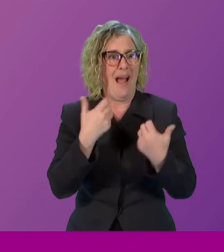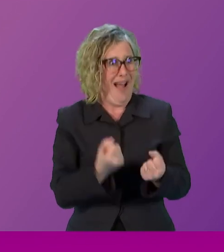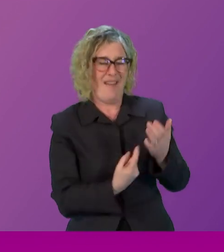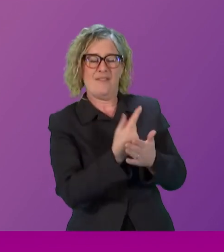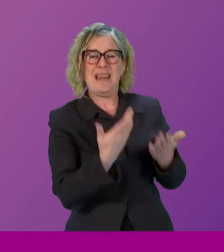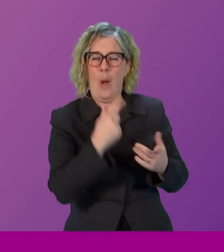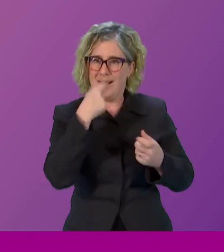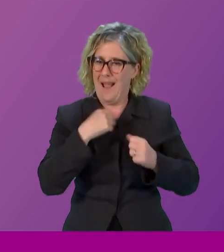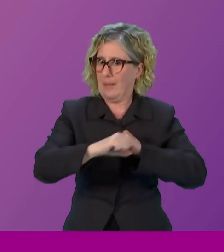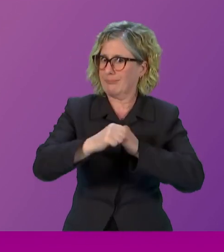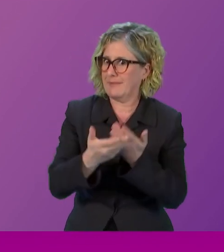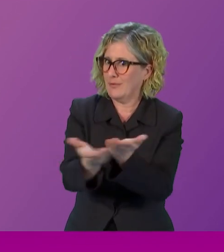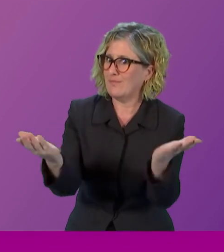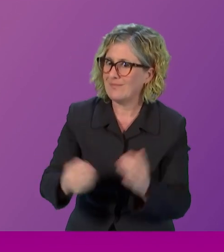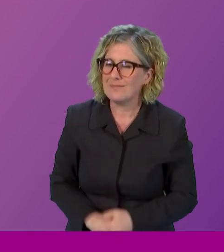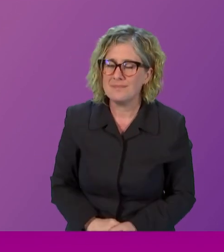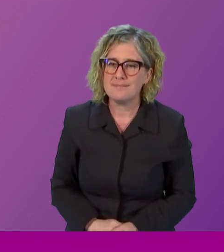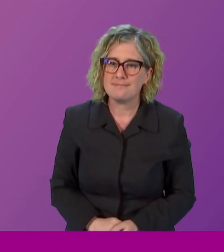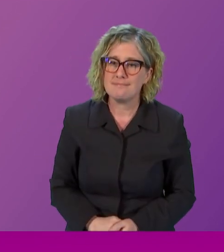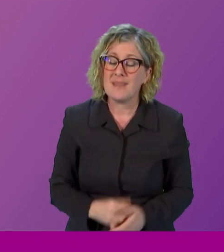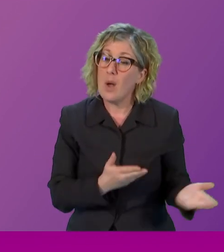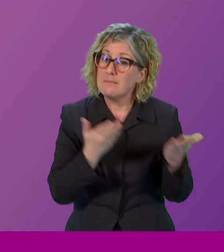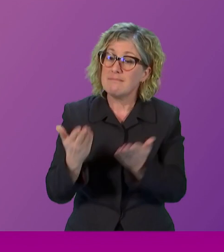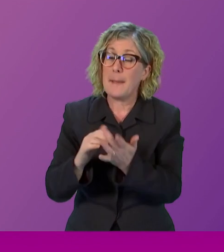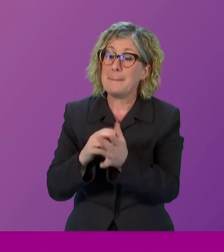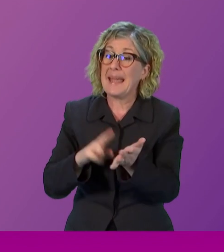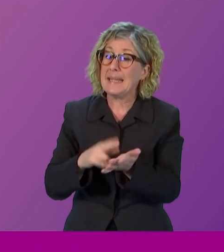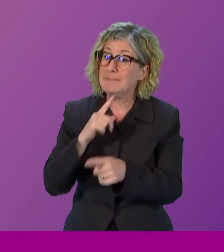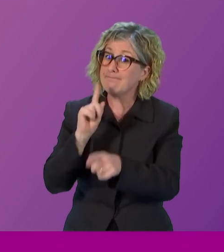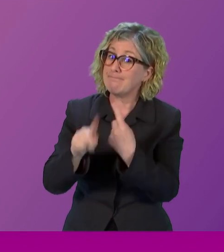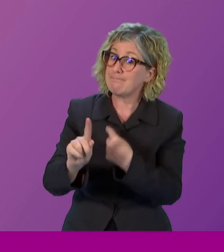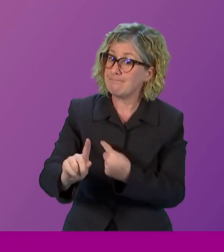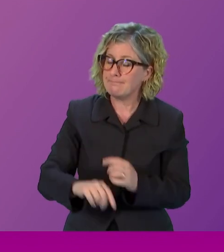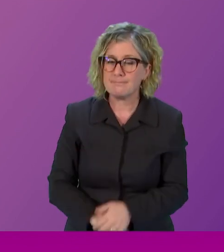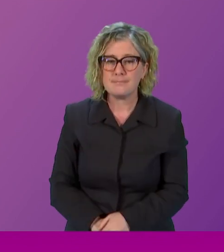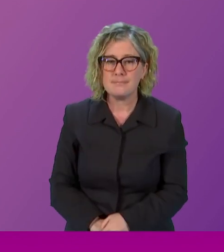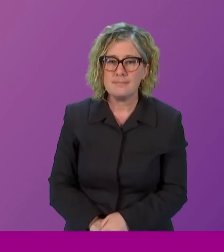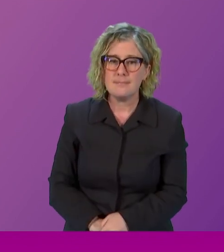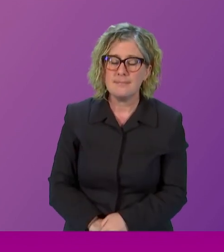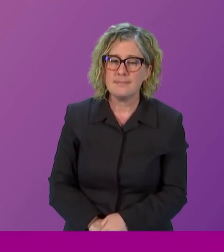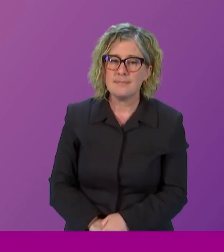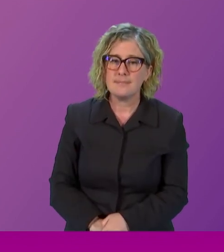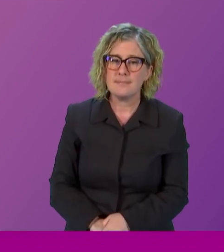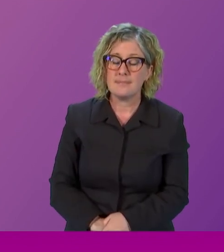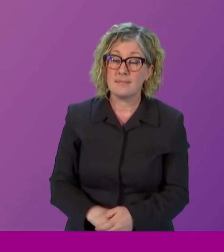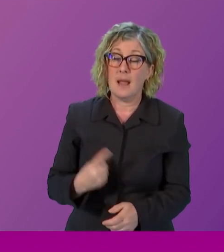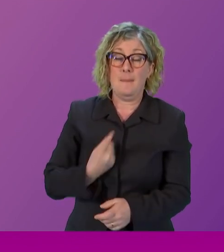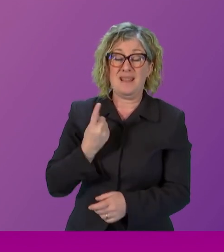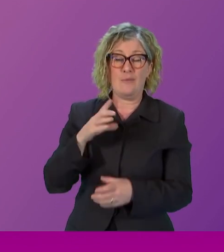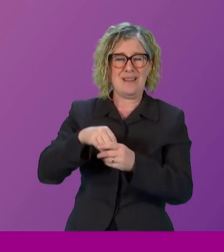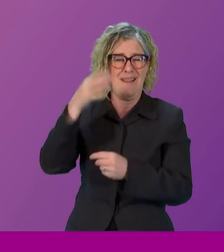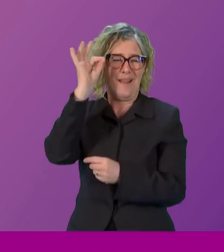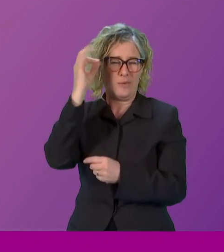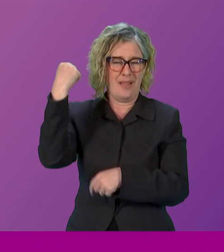Thank you. Megan? So I was a councillor when this was brought in, and it was fantastic to see,